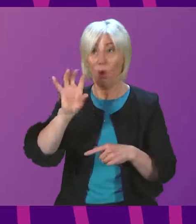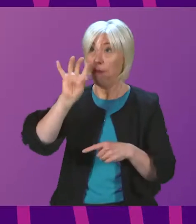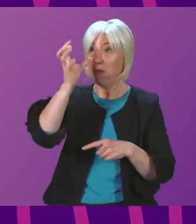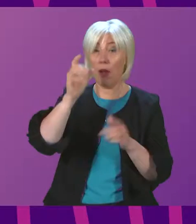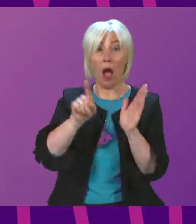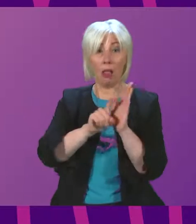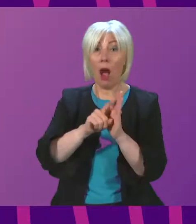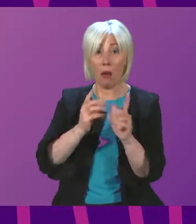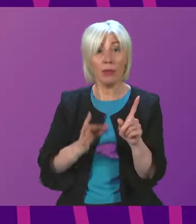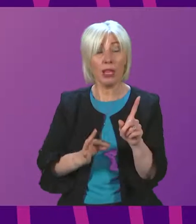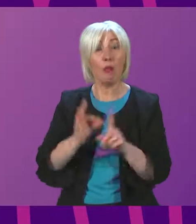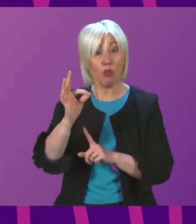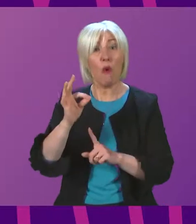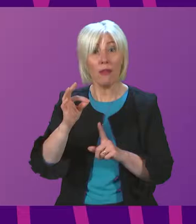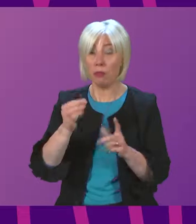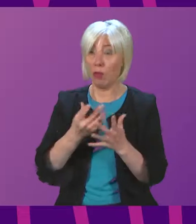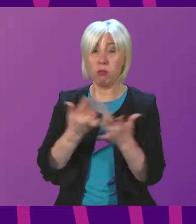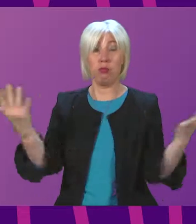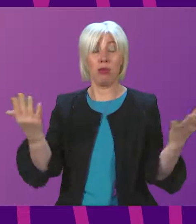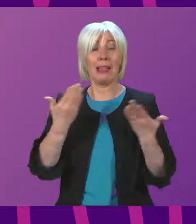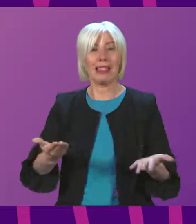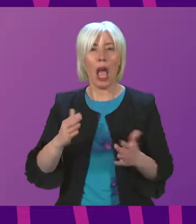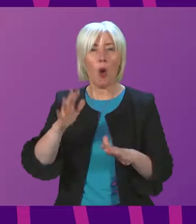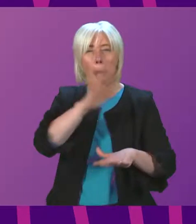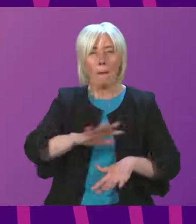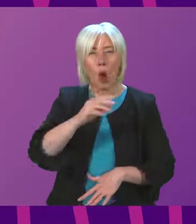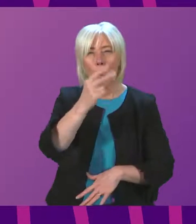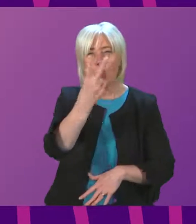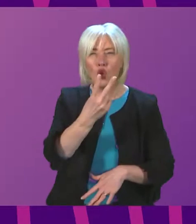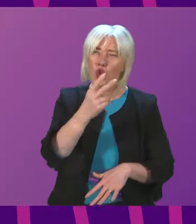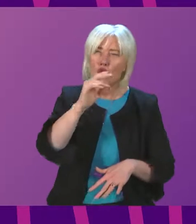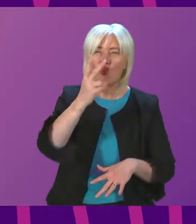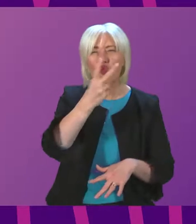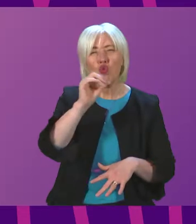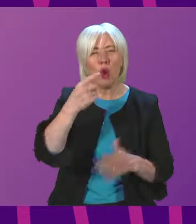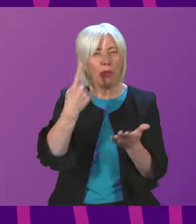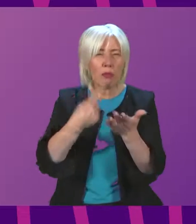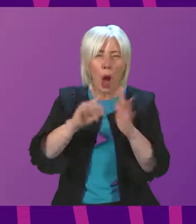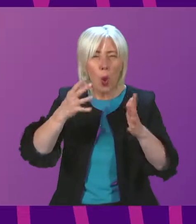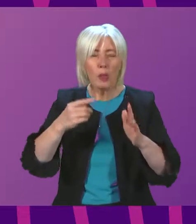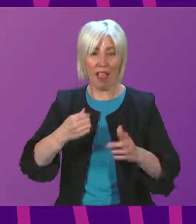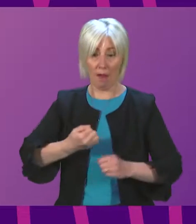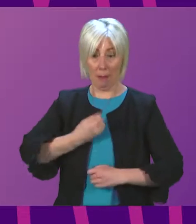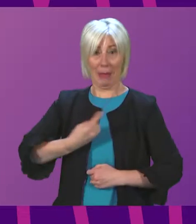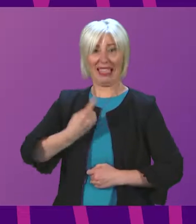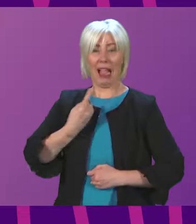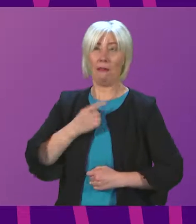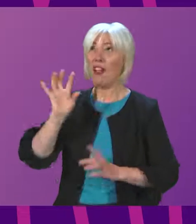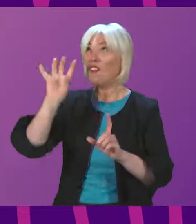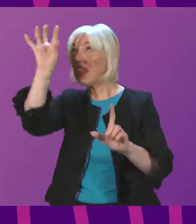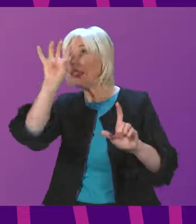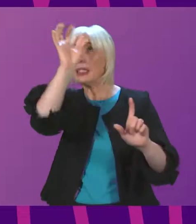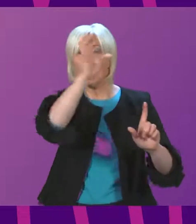and that the cost is around that £200 mark where they are fitted themselves. Now, I also understand